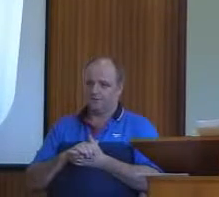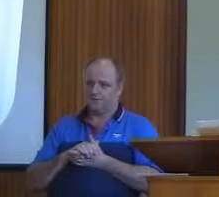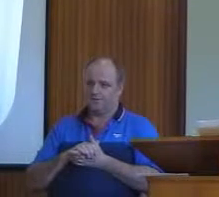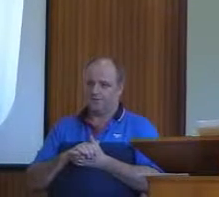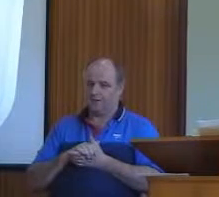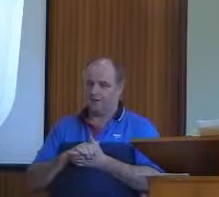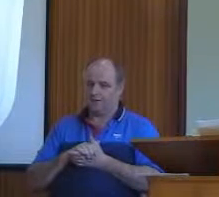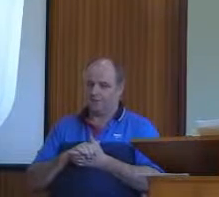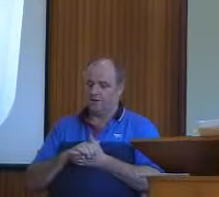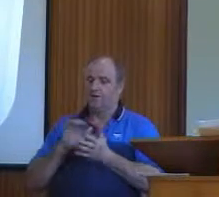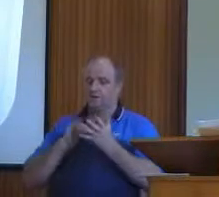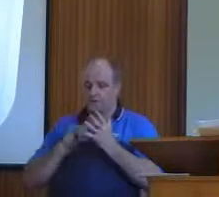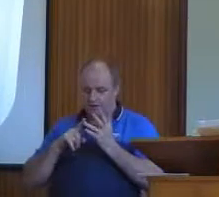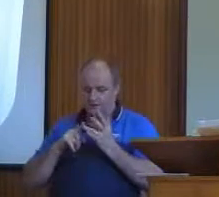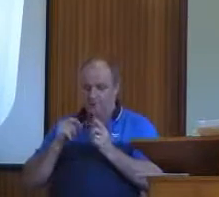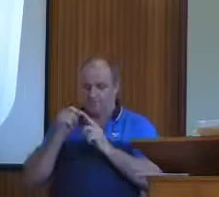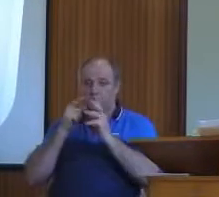of this. Remind them.